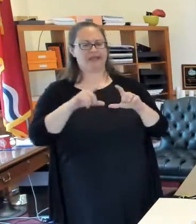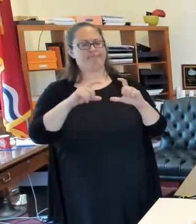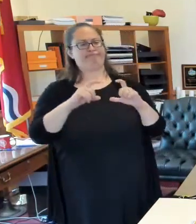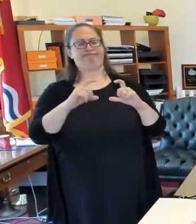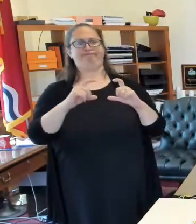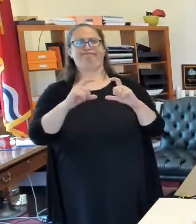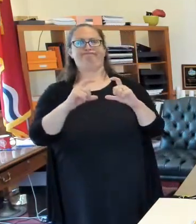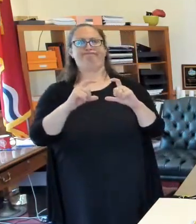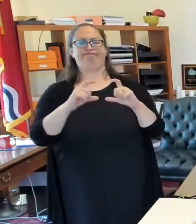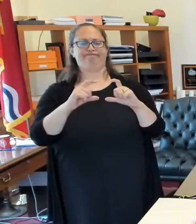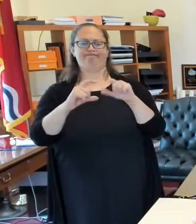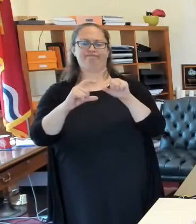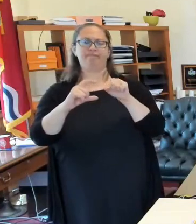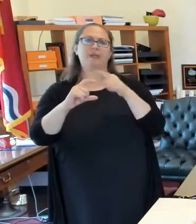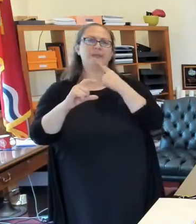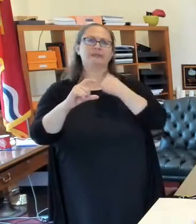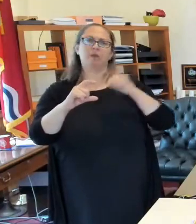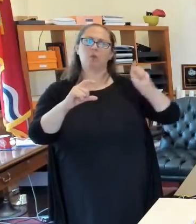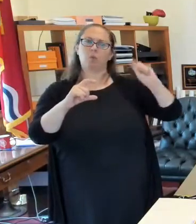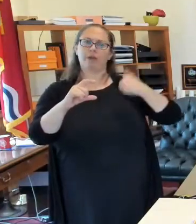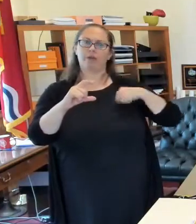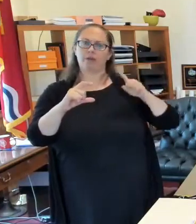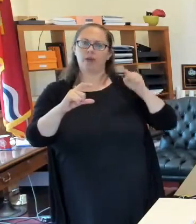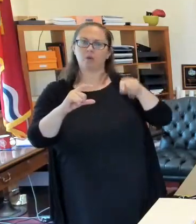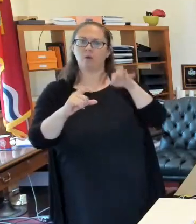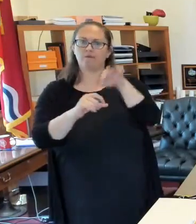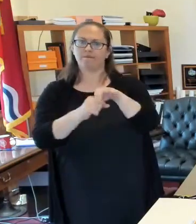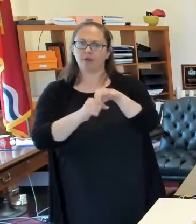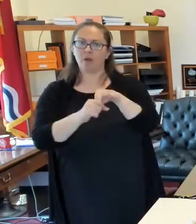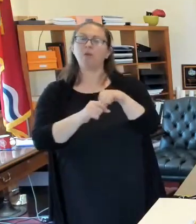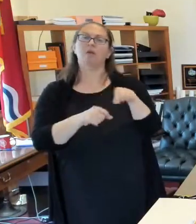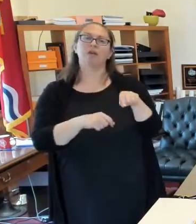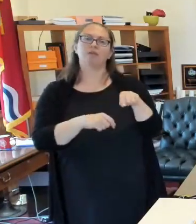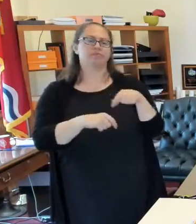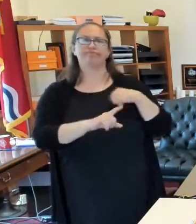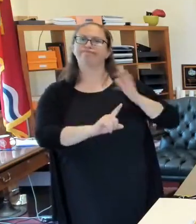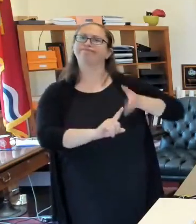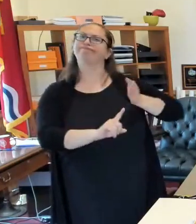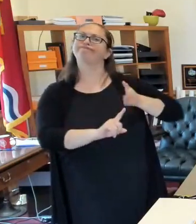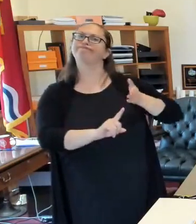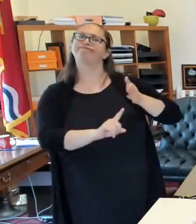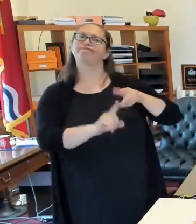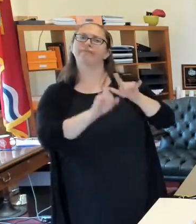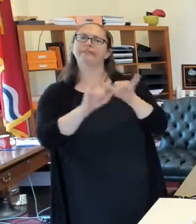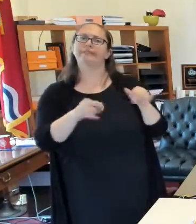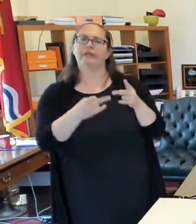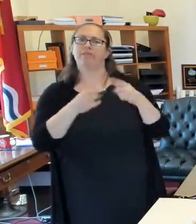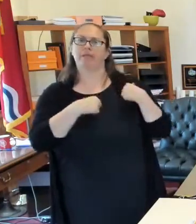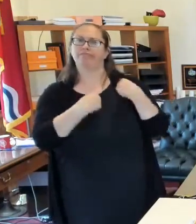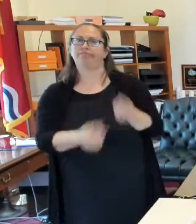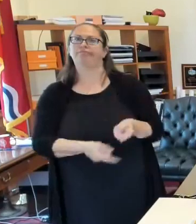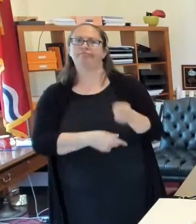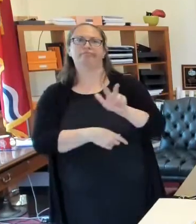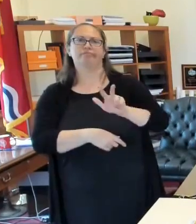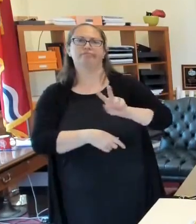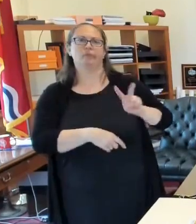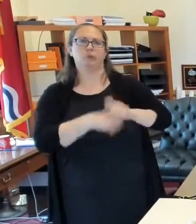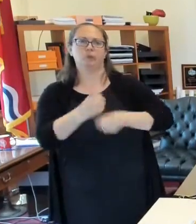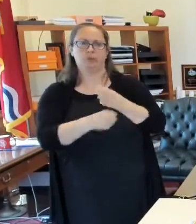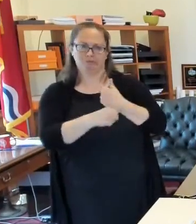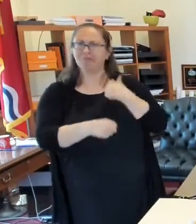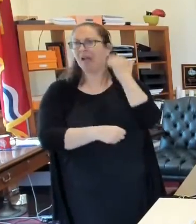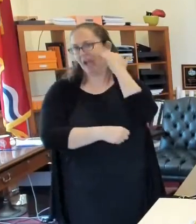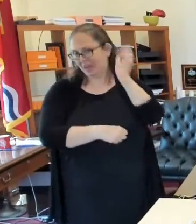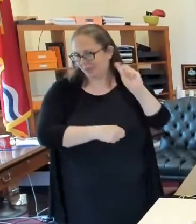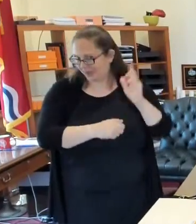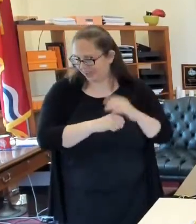card, guess, telling me where I vote. I vote, I voted in the same place for the last 32 years. So I know how to get